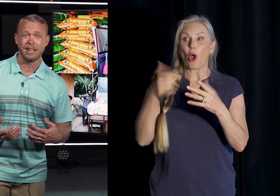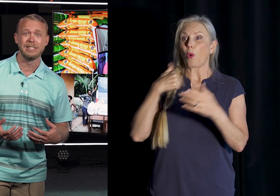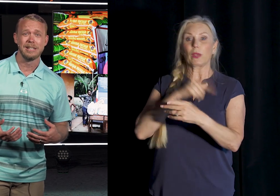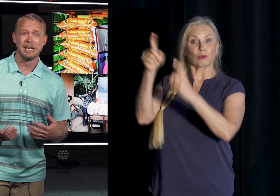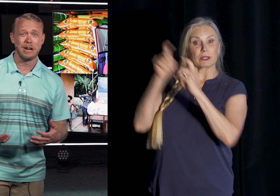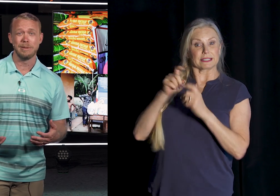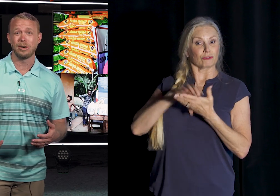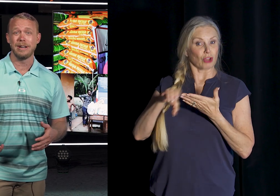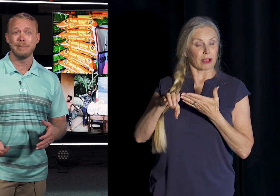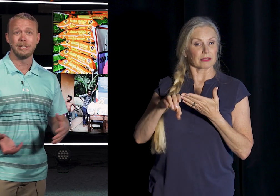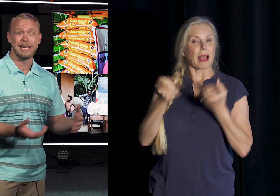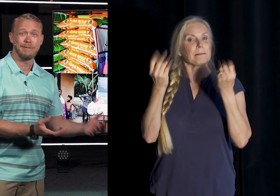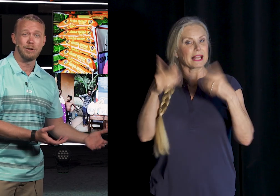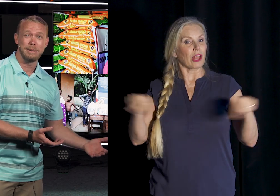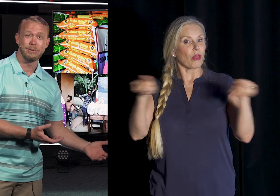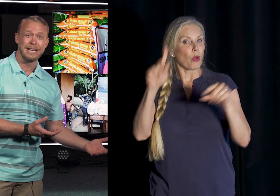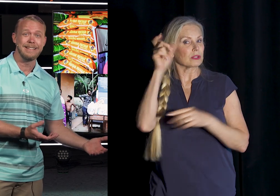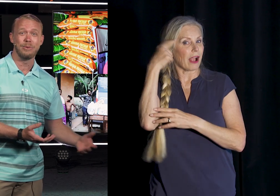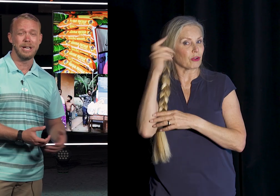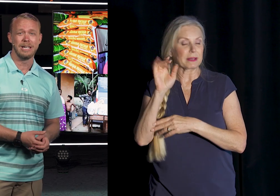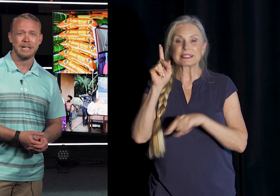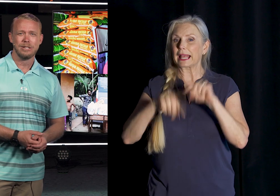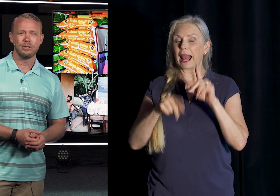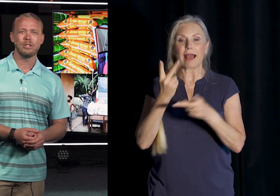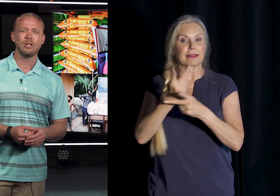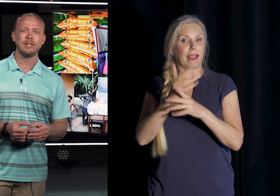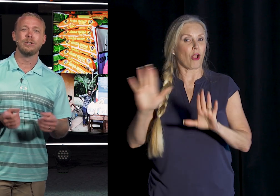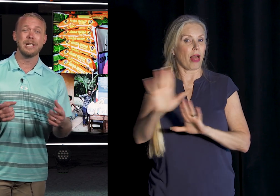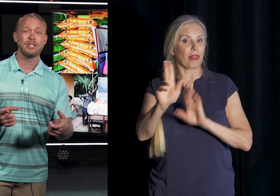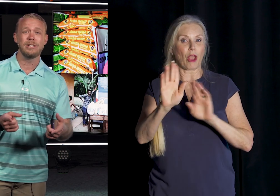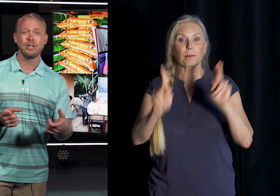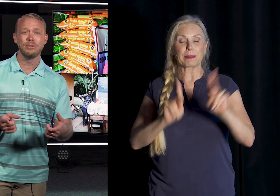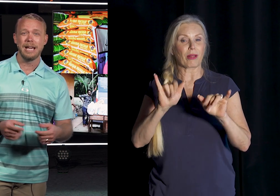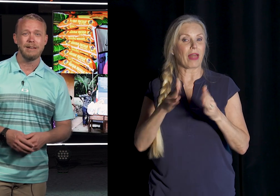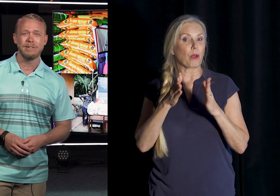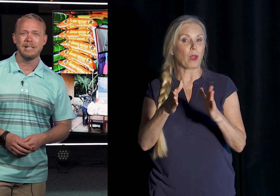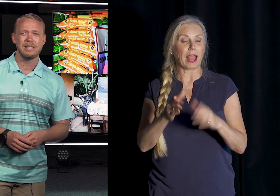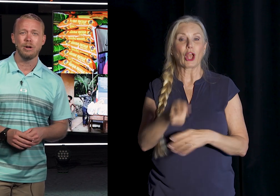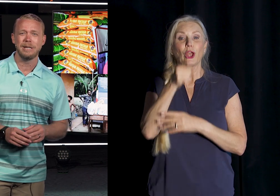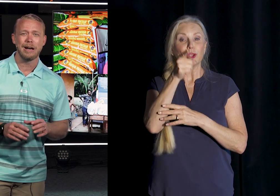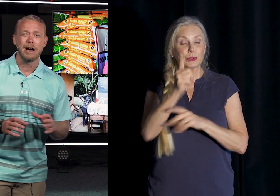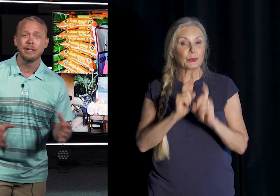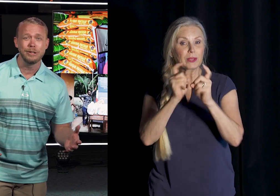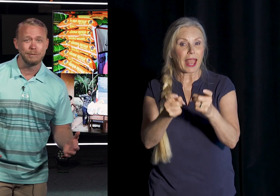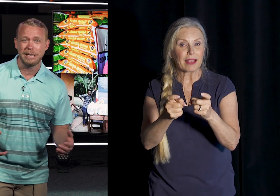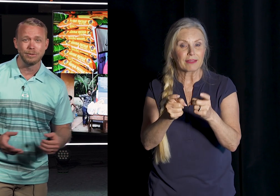A lot of these governments aren't able to care for their people in that way. So just know that the donation that you gave, it's helping hundreds of people.